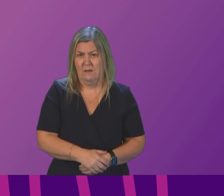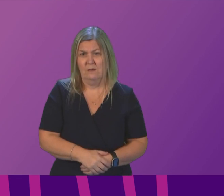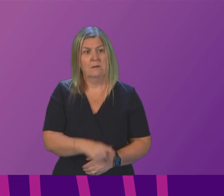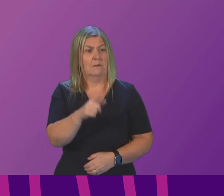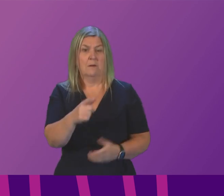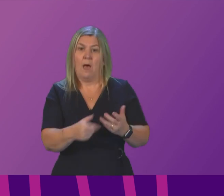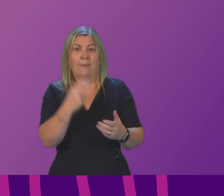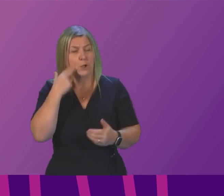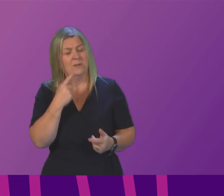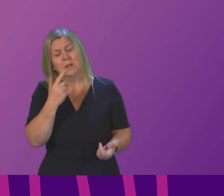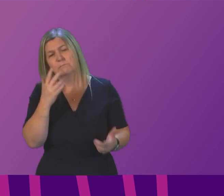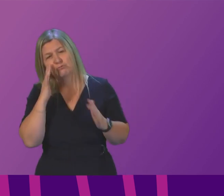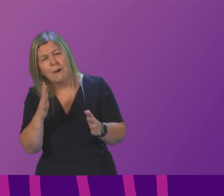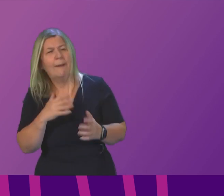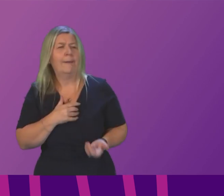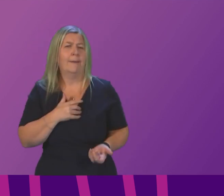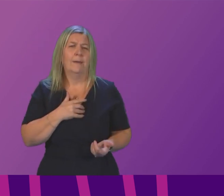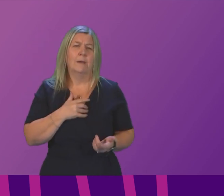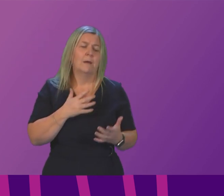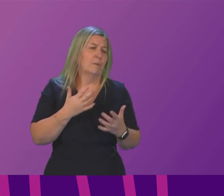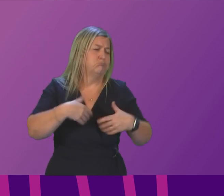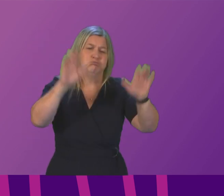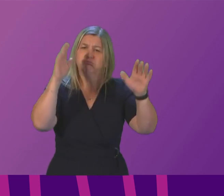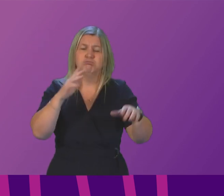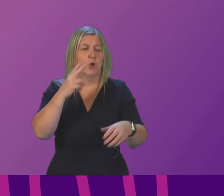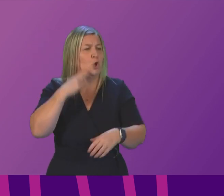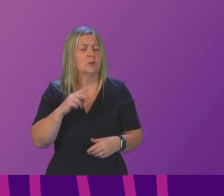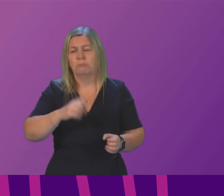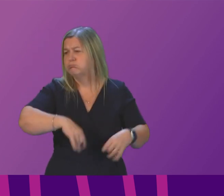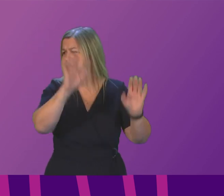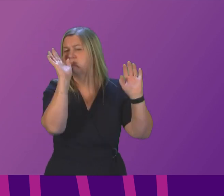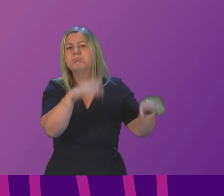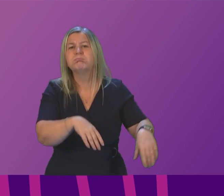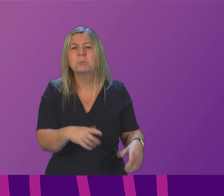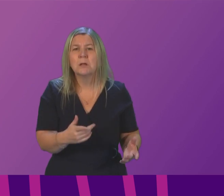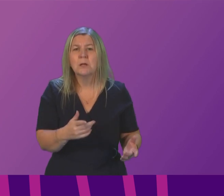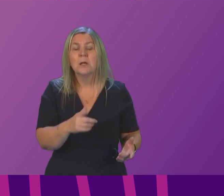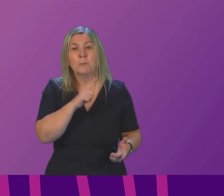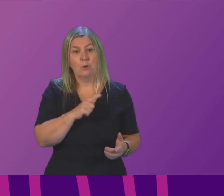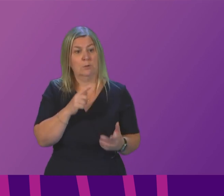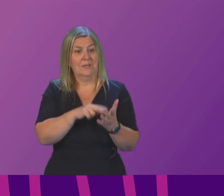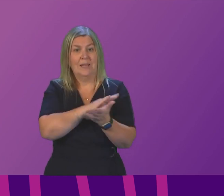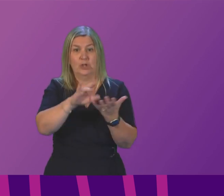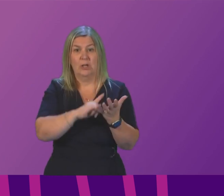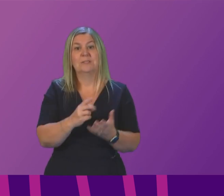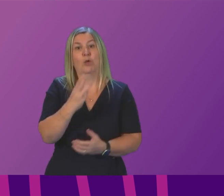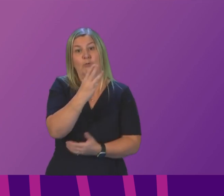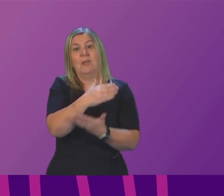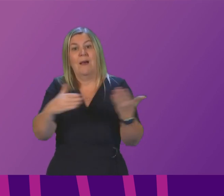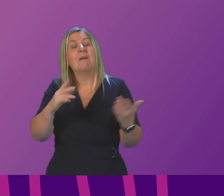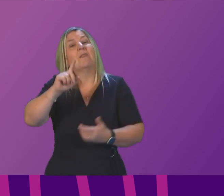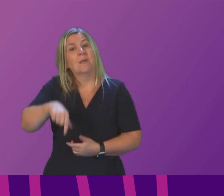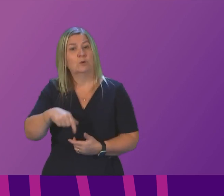of nurses going home crying and many leaving the profession early that is because our NHS is 3,500 nurses short